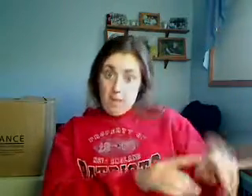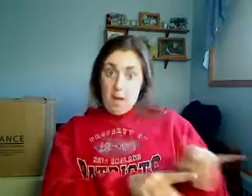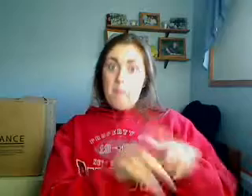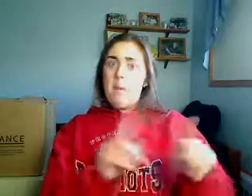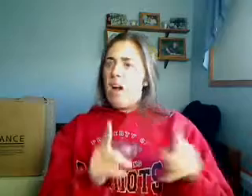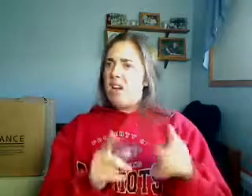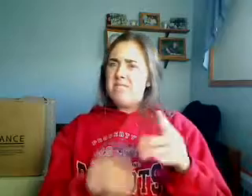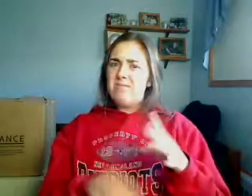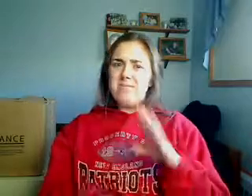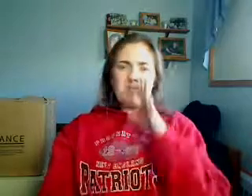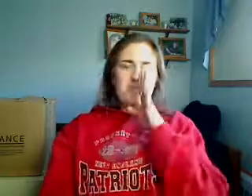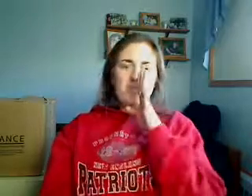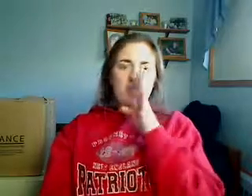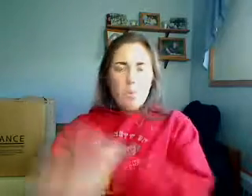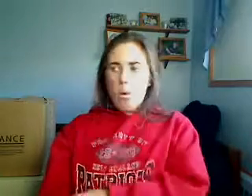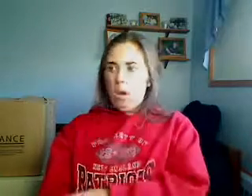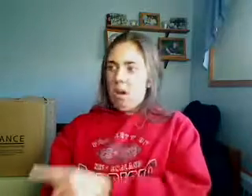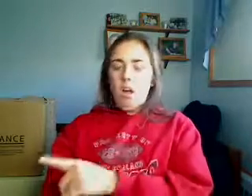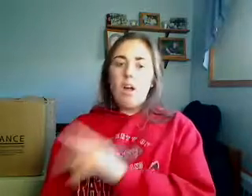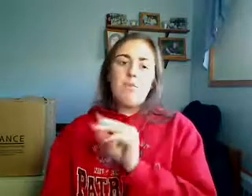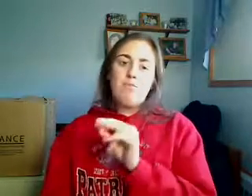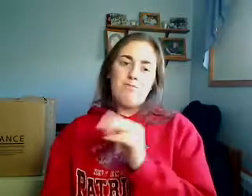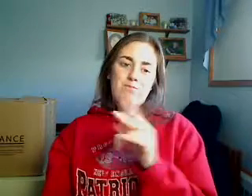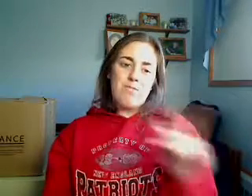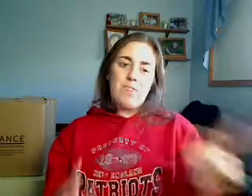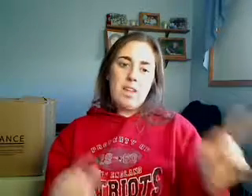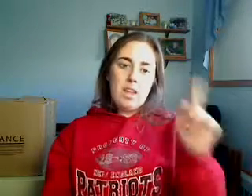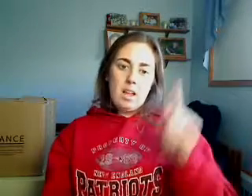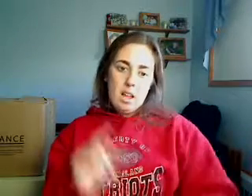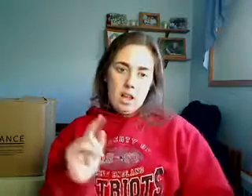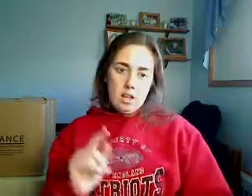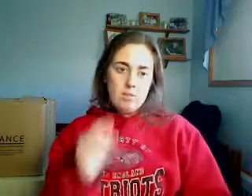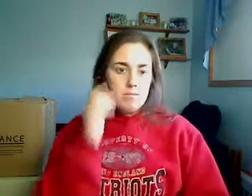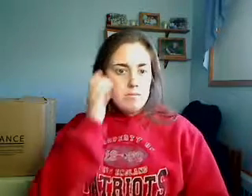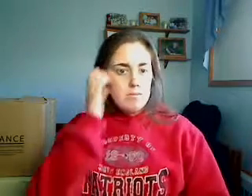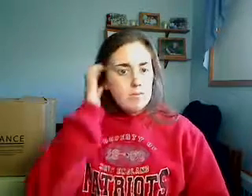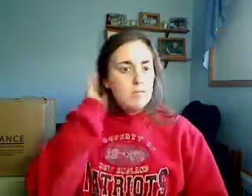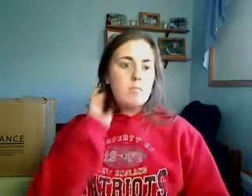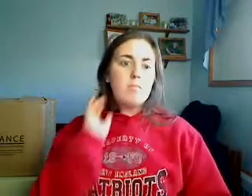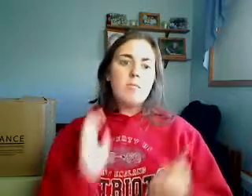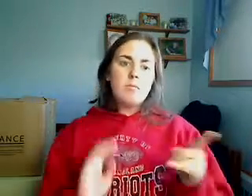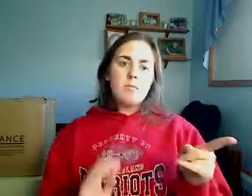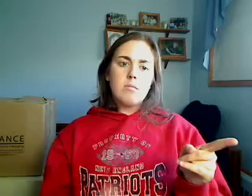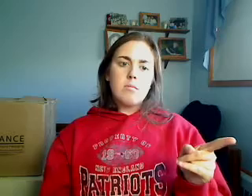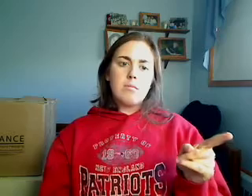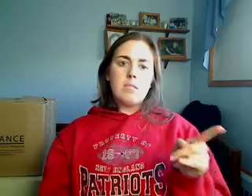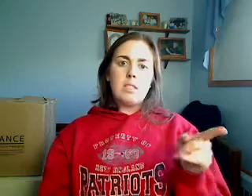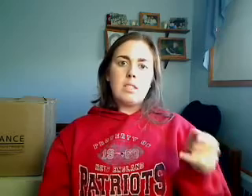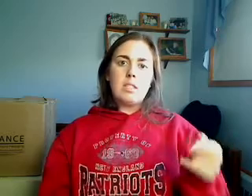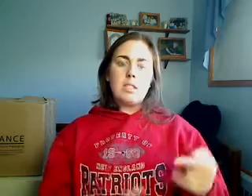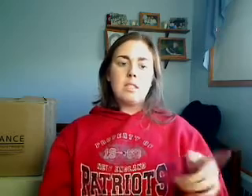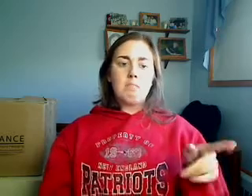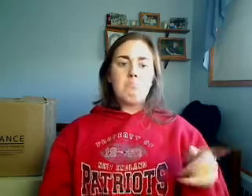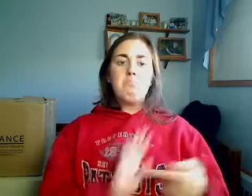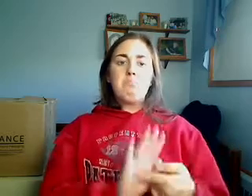he creates this persona publicly, which is what the corporations want, kind of a reliable, non-offensive,